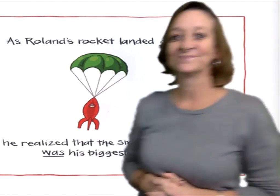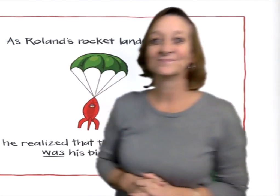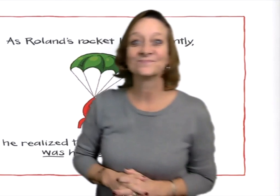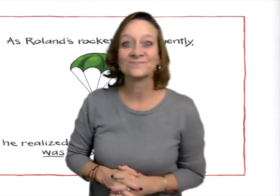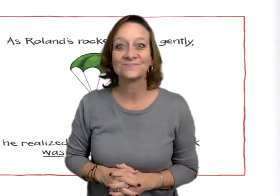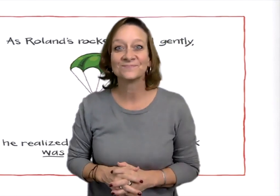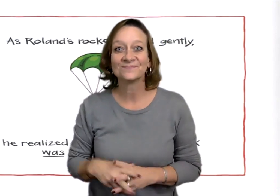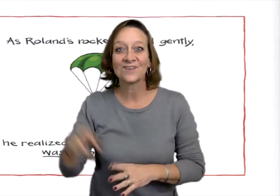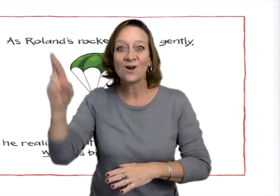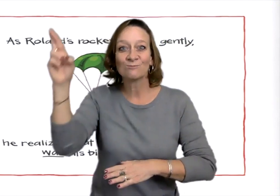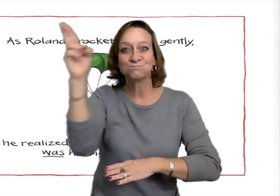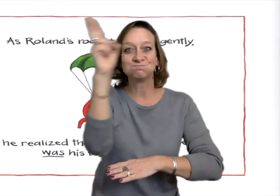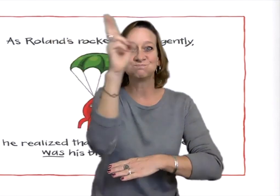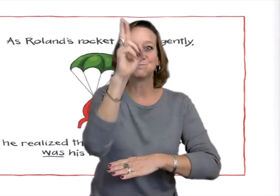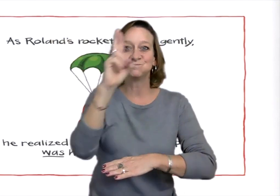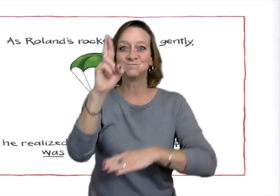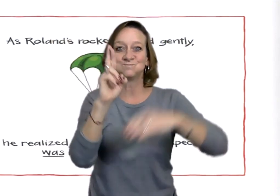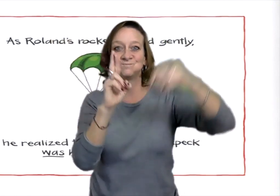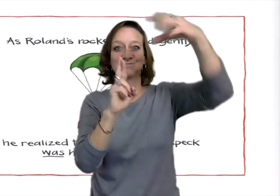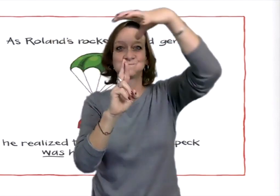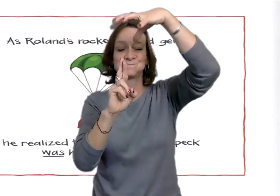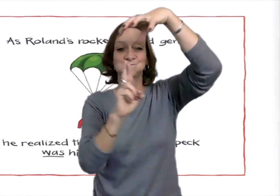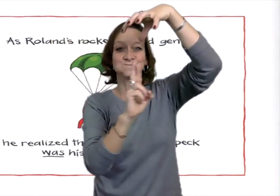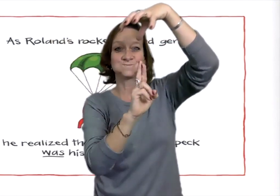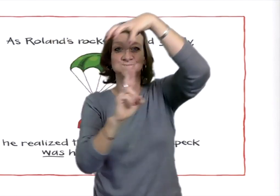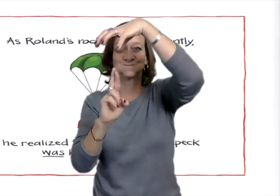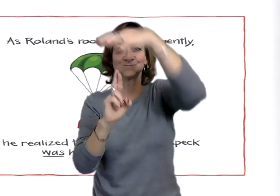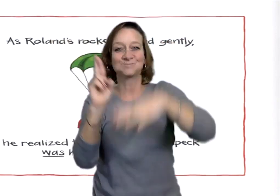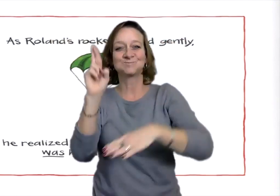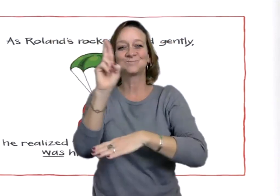As Roland's rocket landed gently,